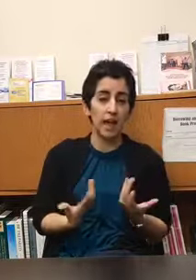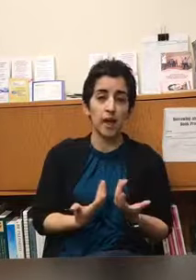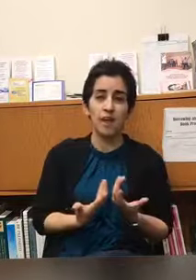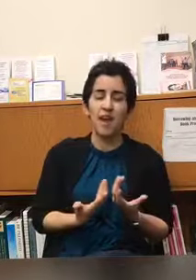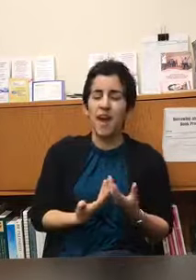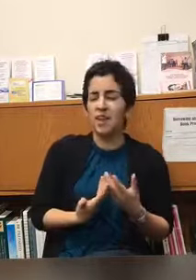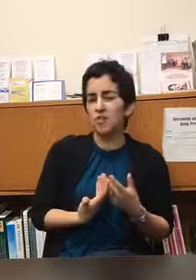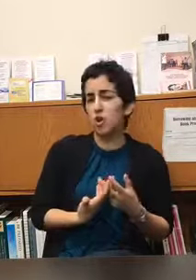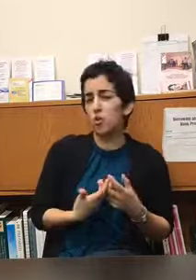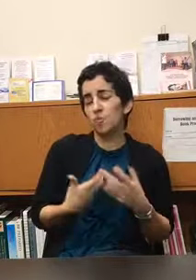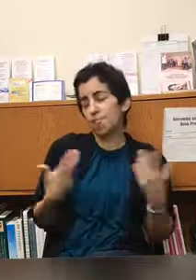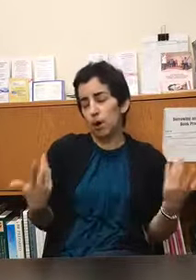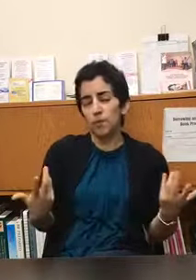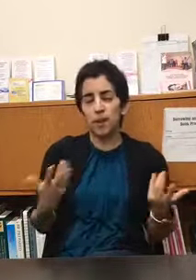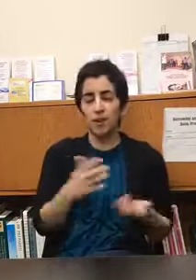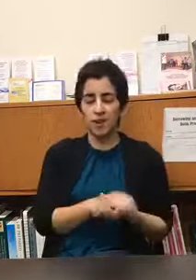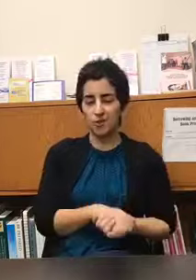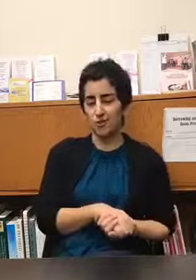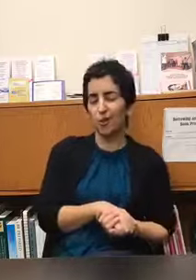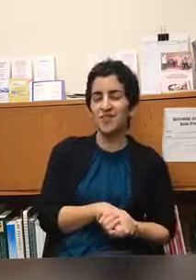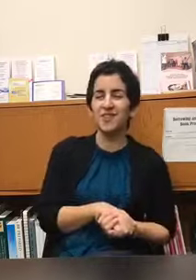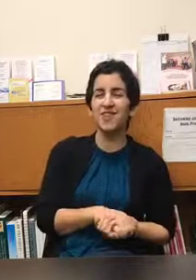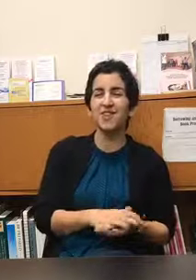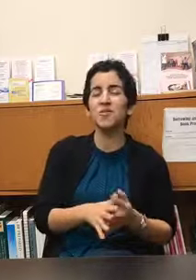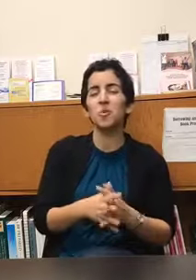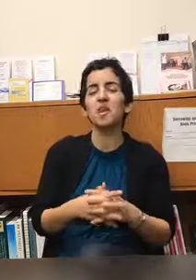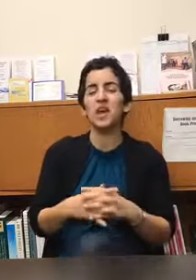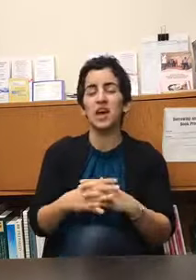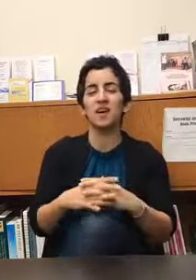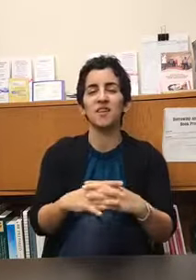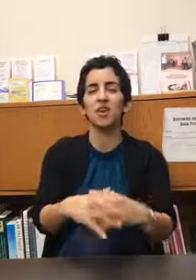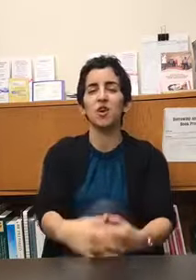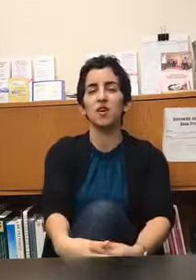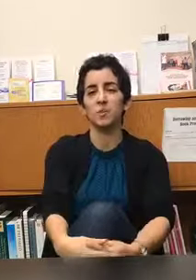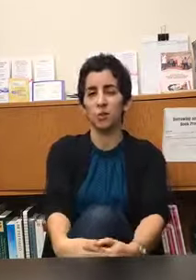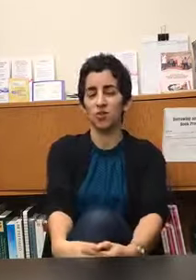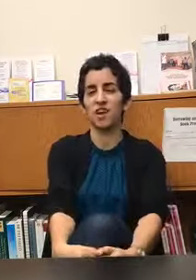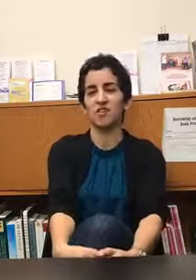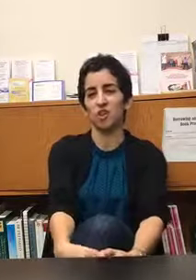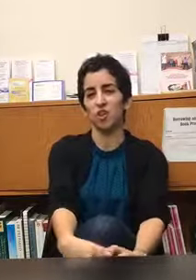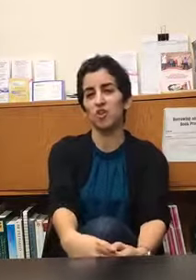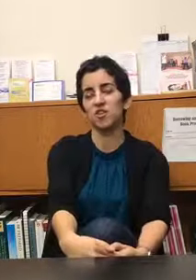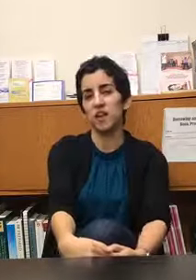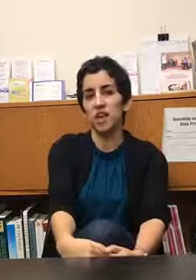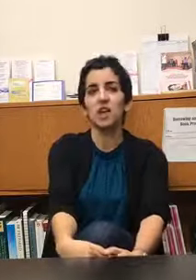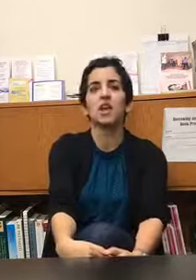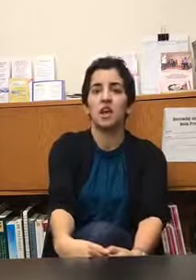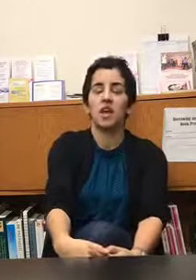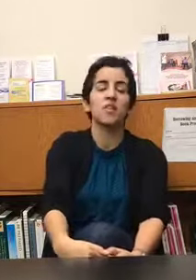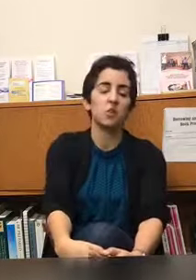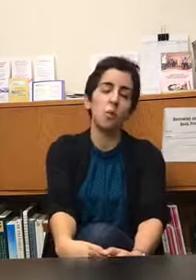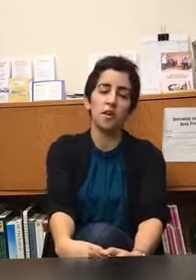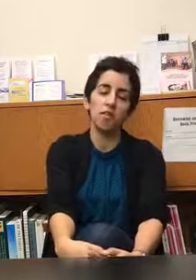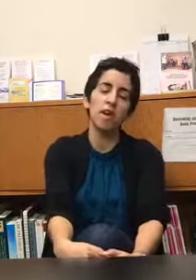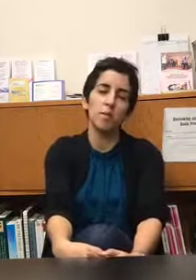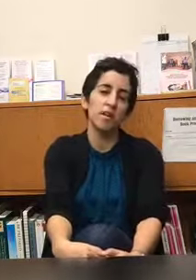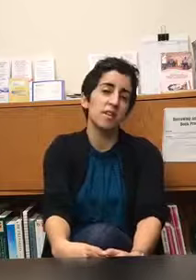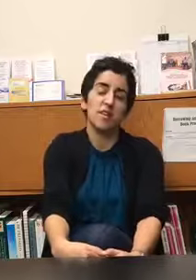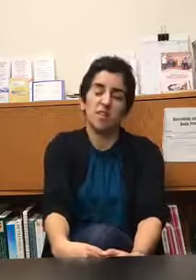so that kind of answers your question there isn't really a you know a typical session looks like this one thing because it just